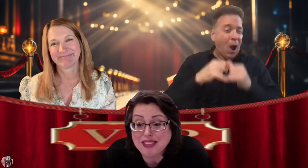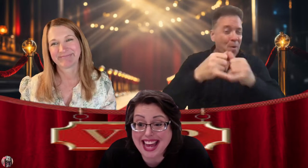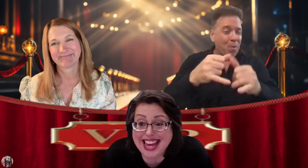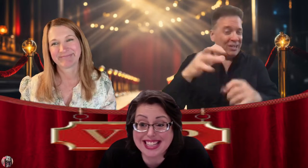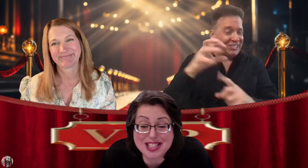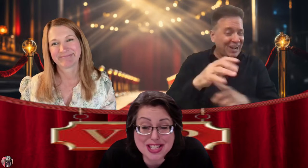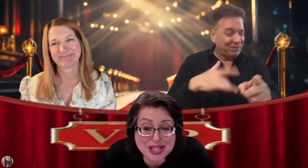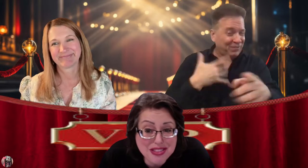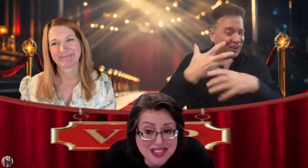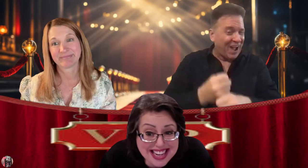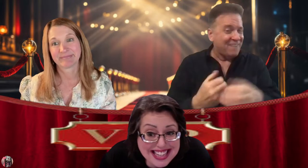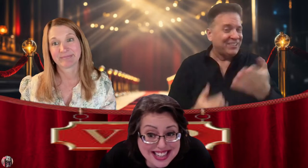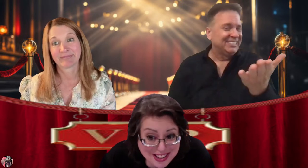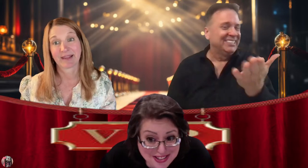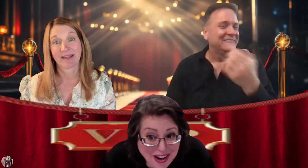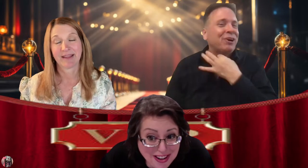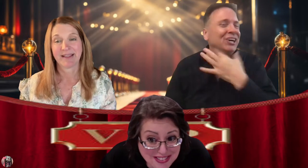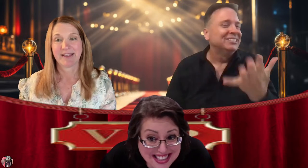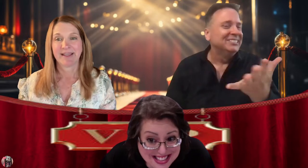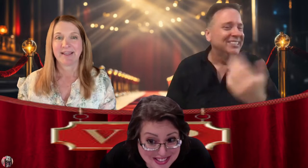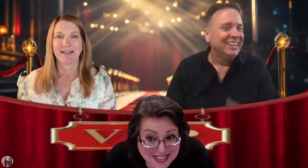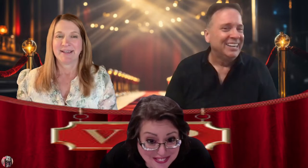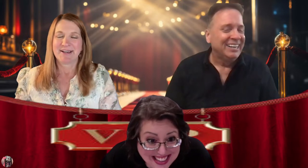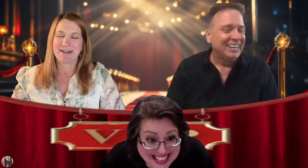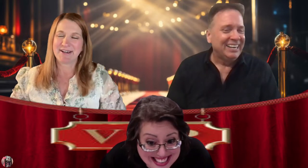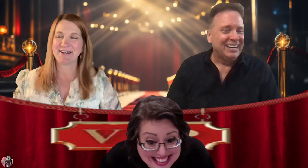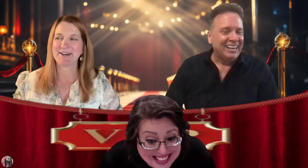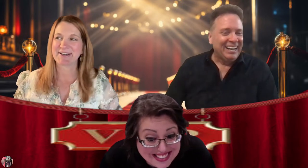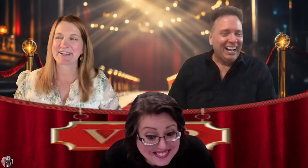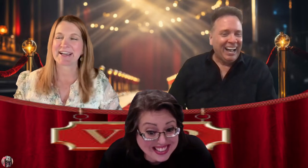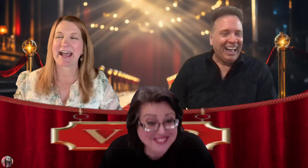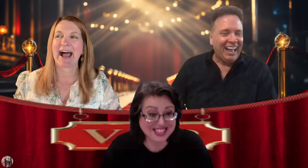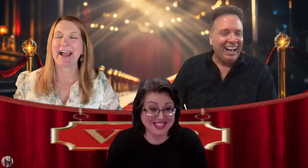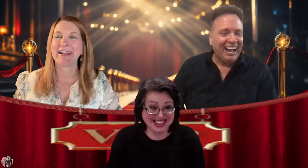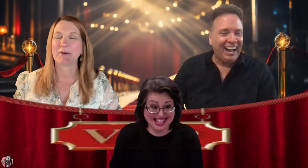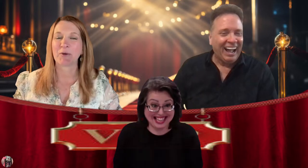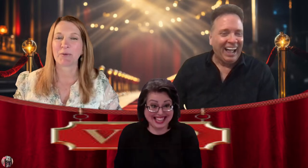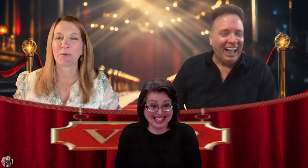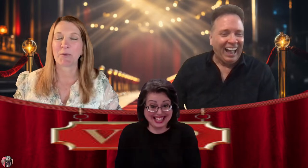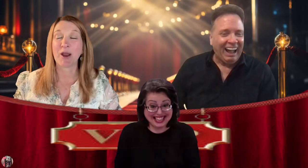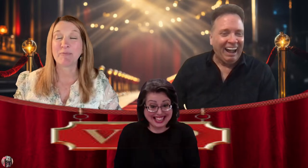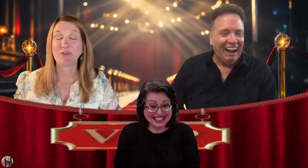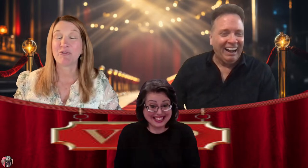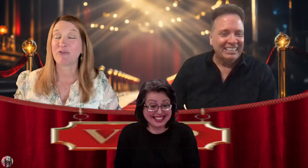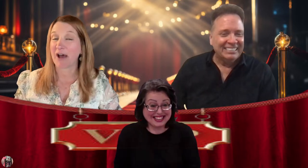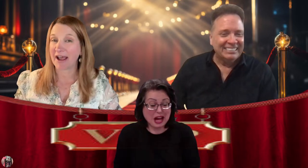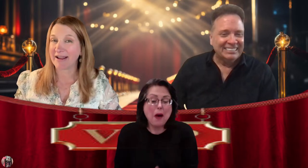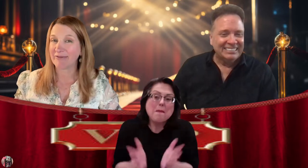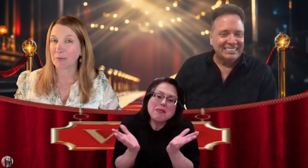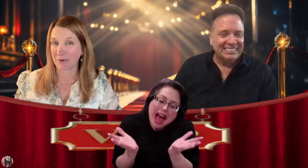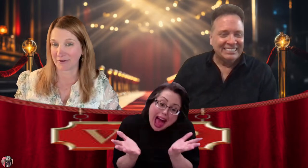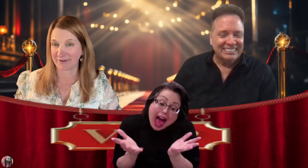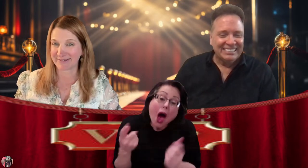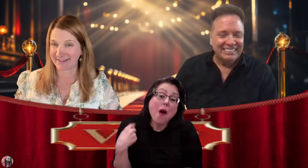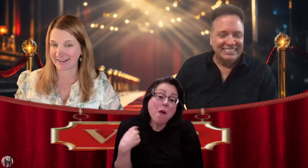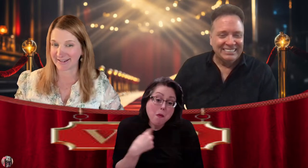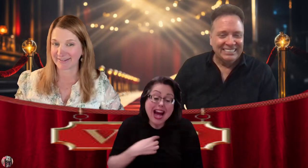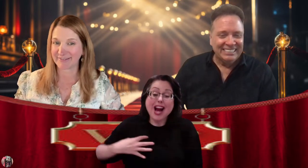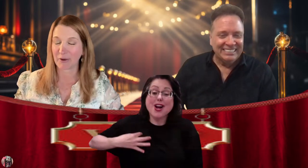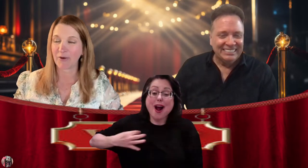And do you think, are you confident that you're going to win? What do you think? We're up for five awards, Dan. So